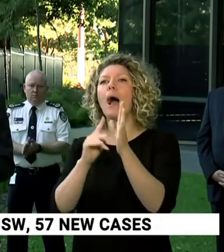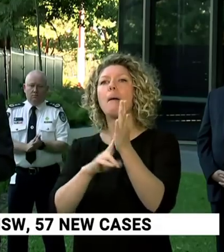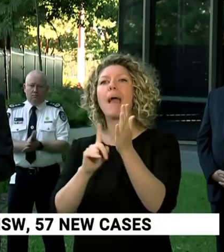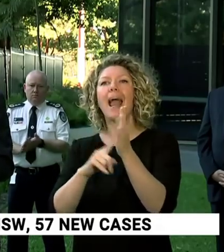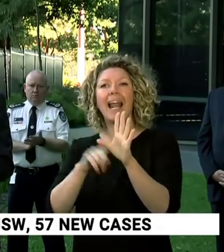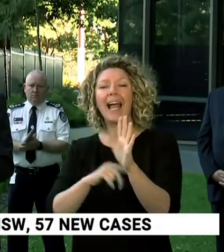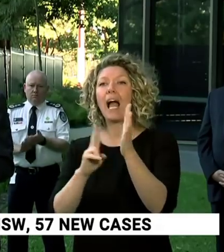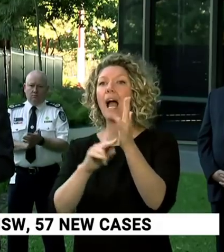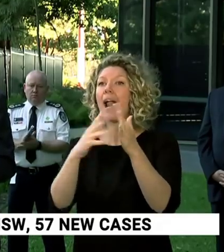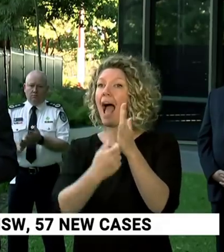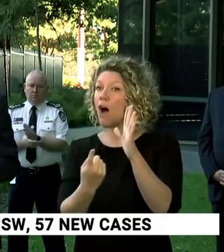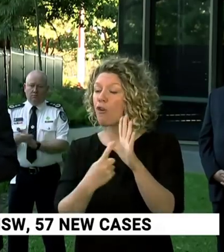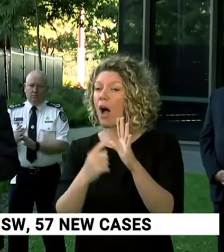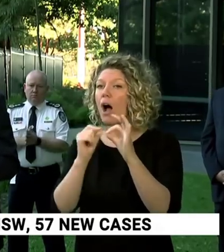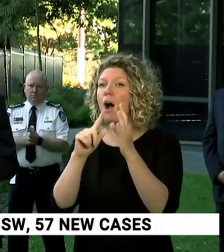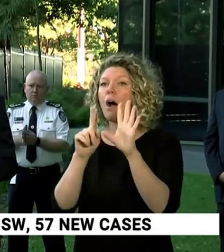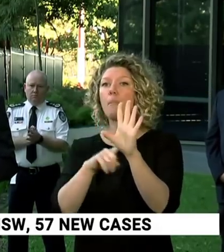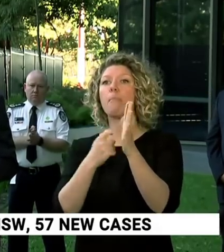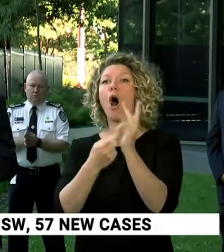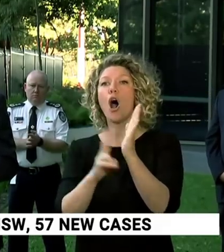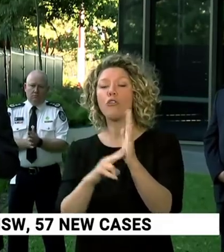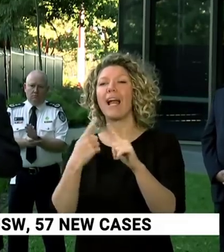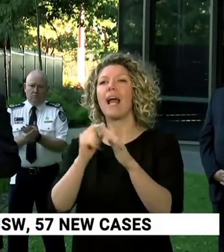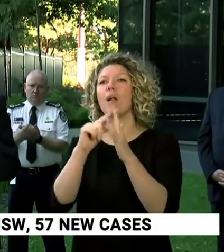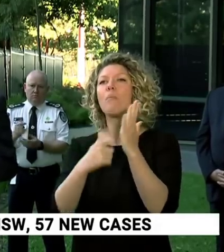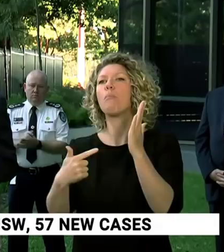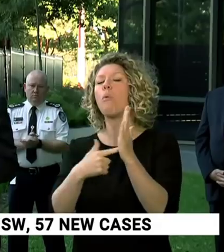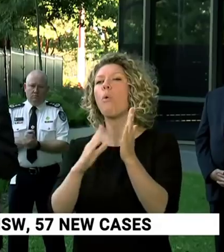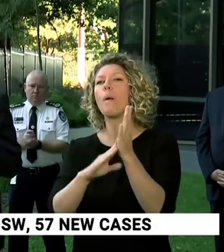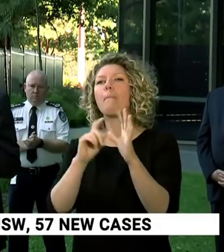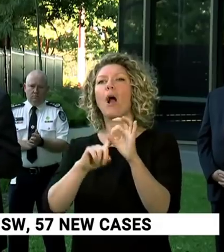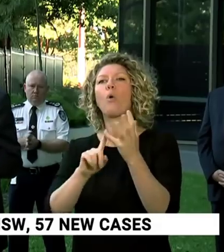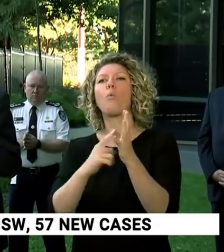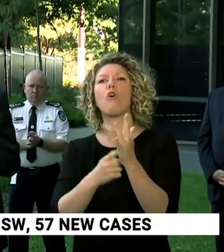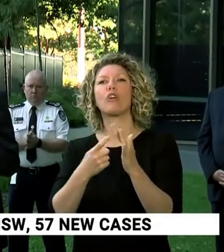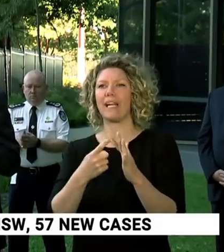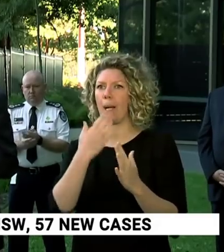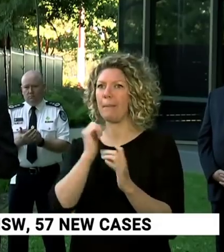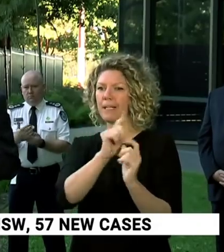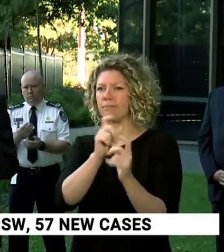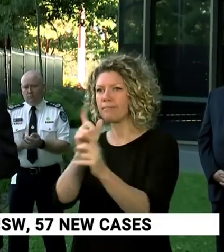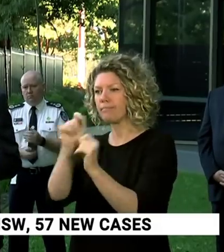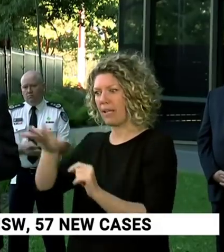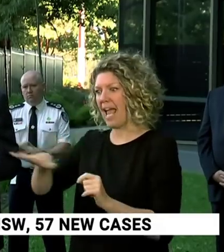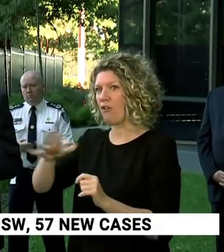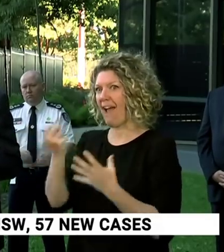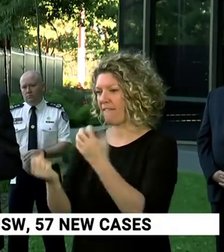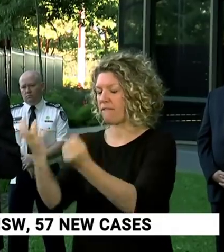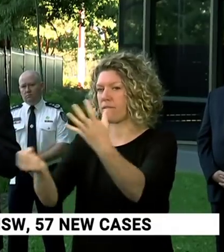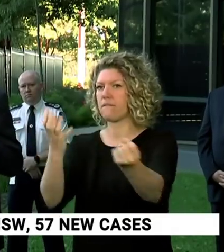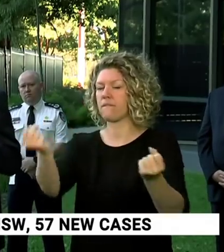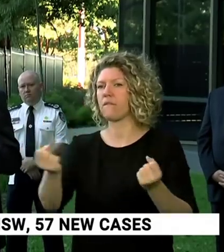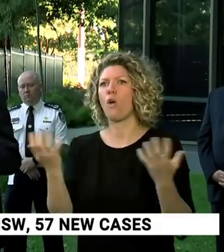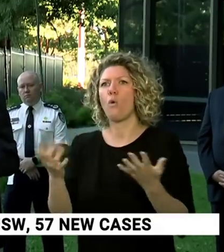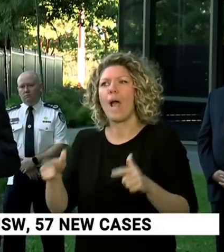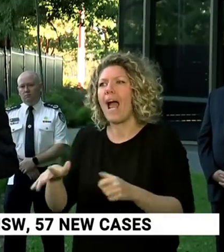Nowra, Byron and Port Macquarie. So as an added precaution, we want to make sure that we have access to testing in those areas